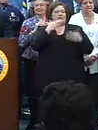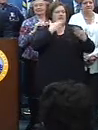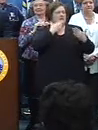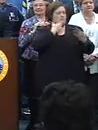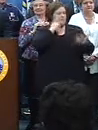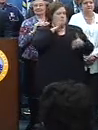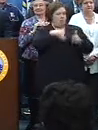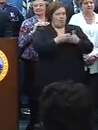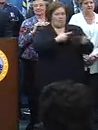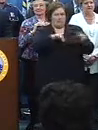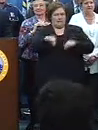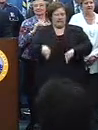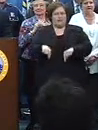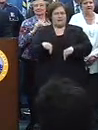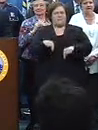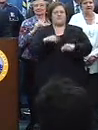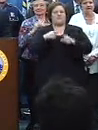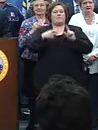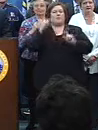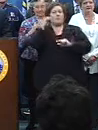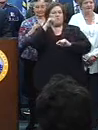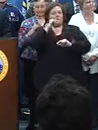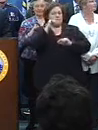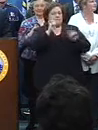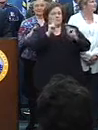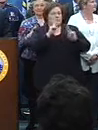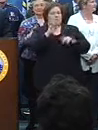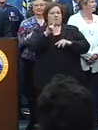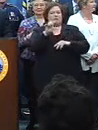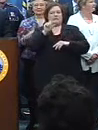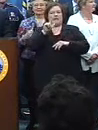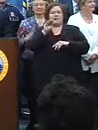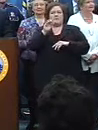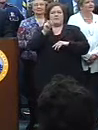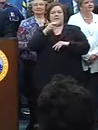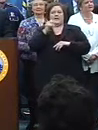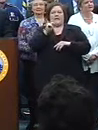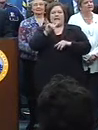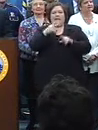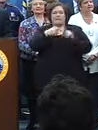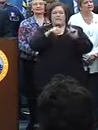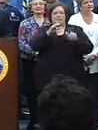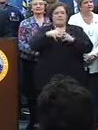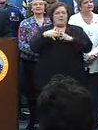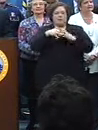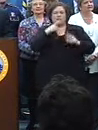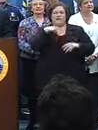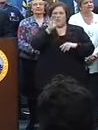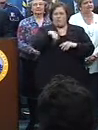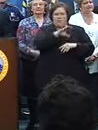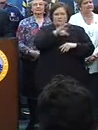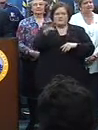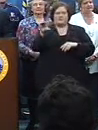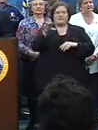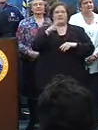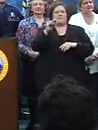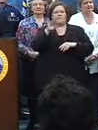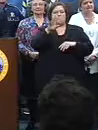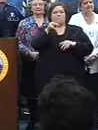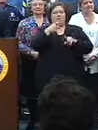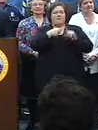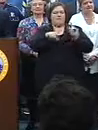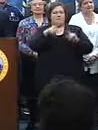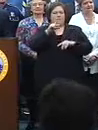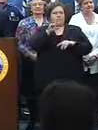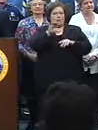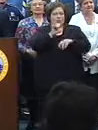much. Iftikar Ahmed from the airport, Bill Salomon and Kay Wilkms from the American Red Cross, Mark Jernigan from